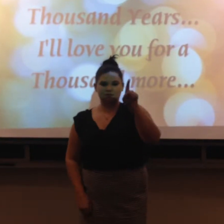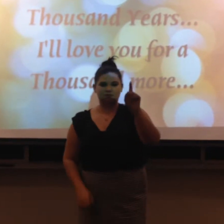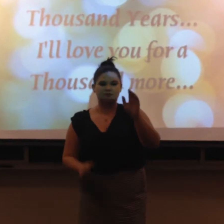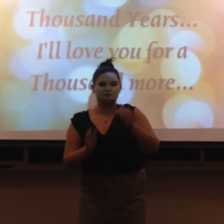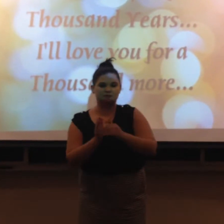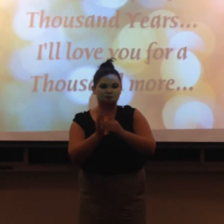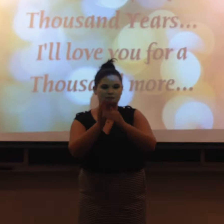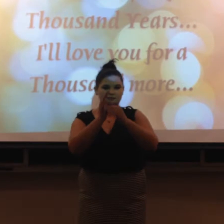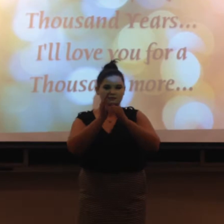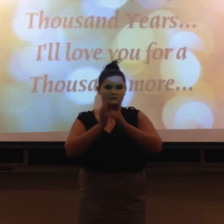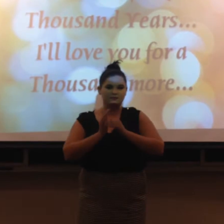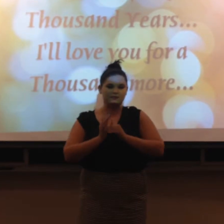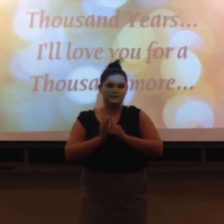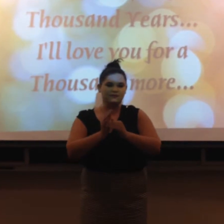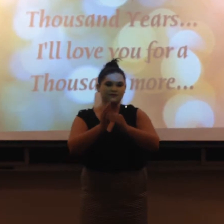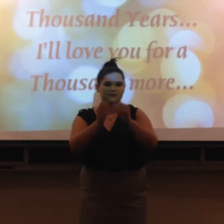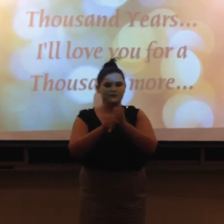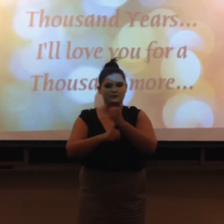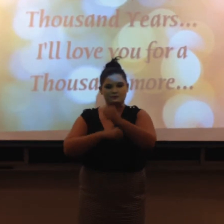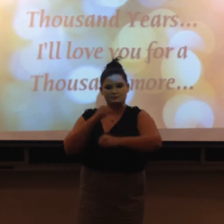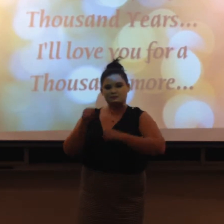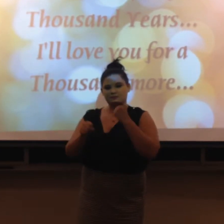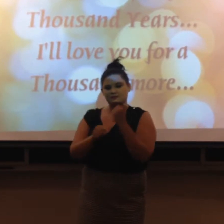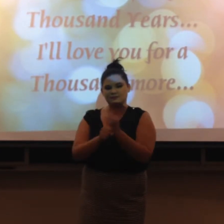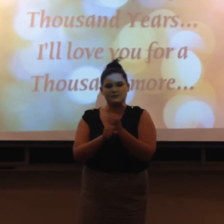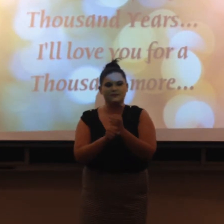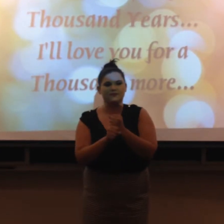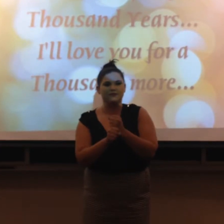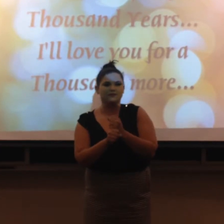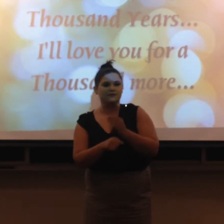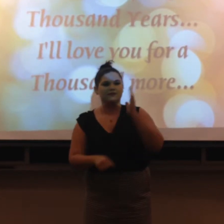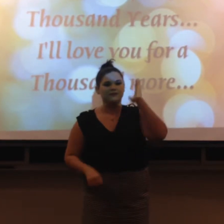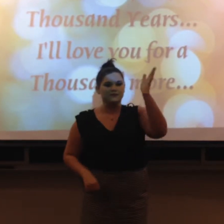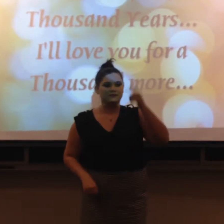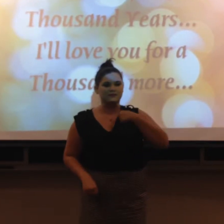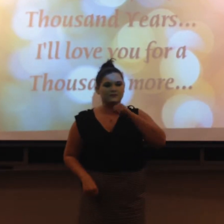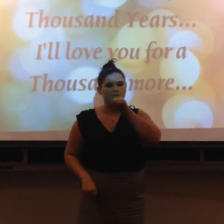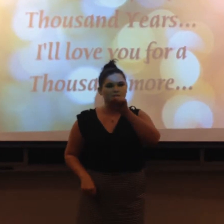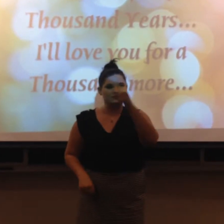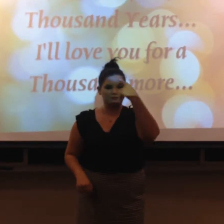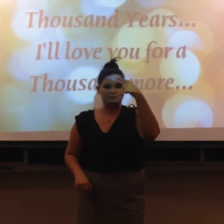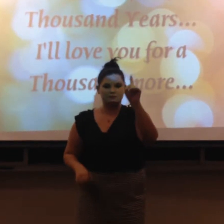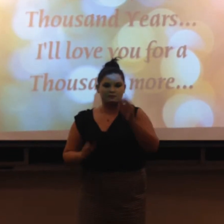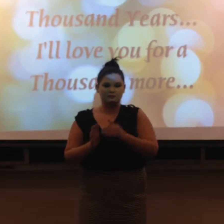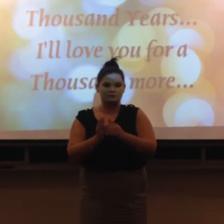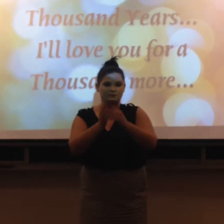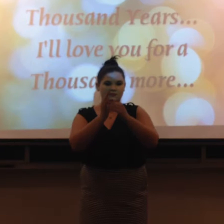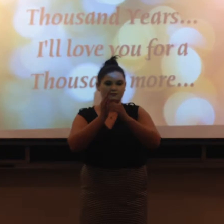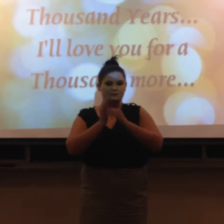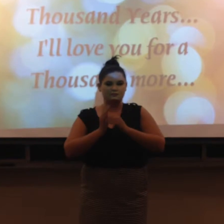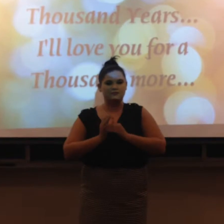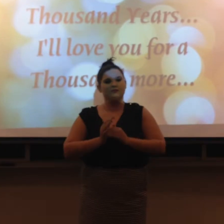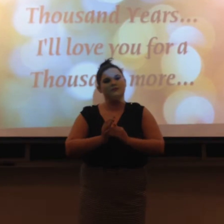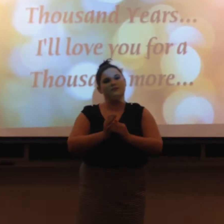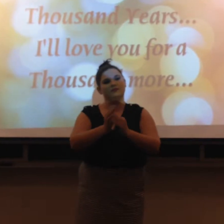for a thousand years I'll love you for a thousand